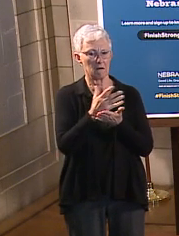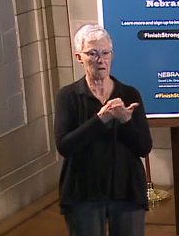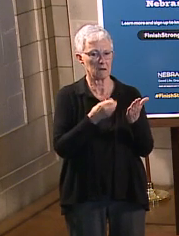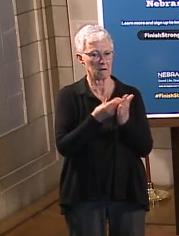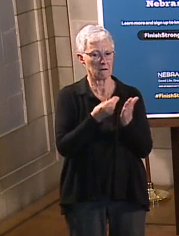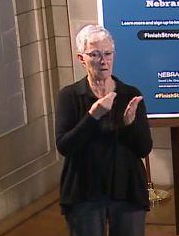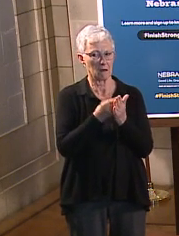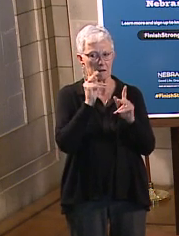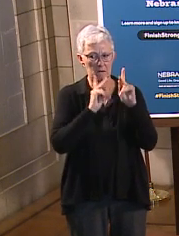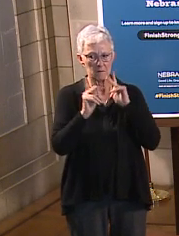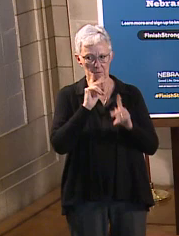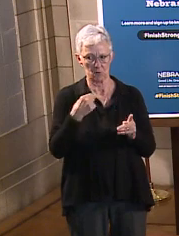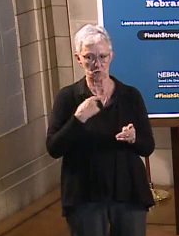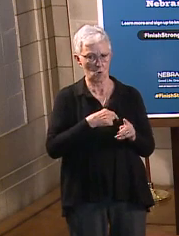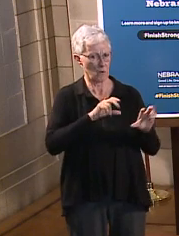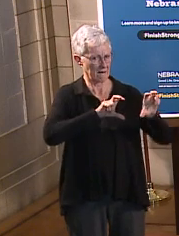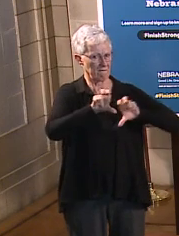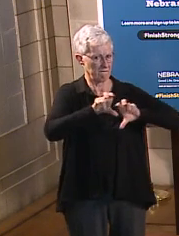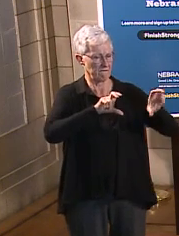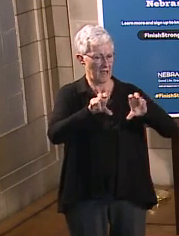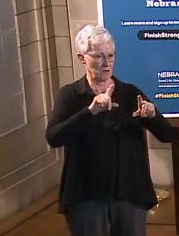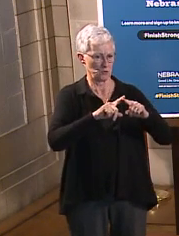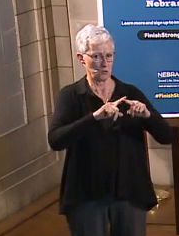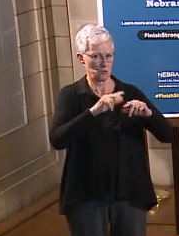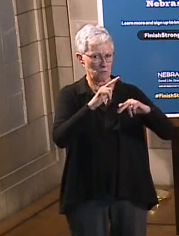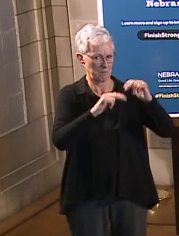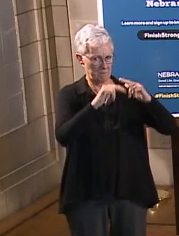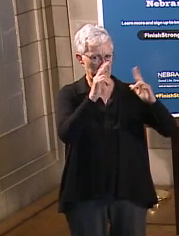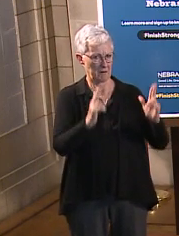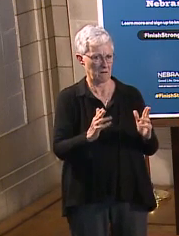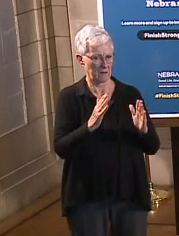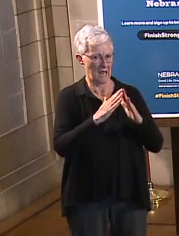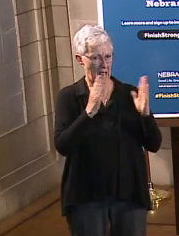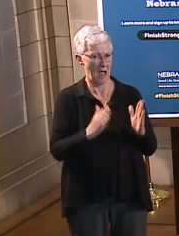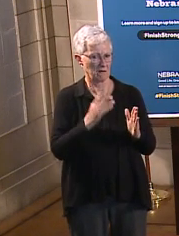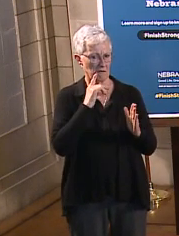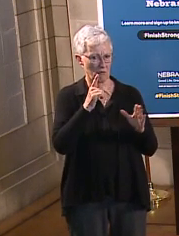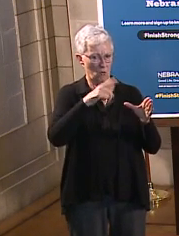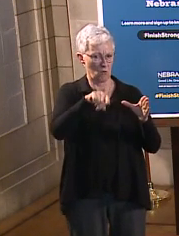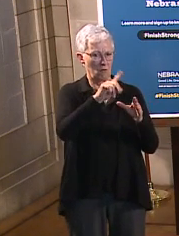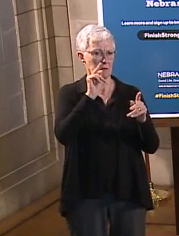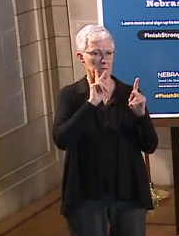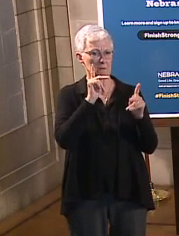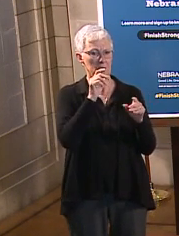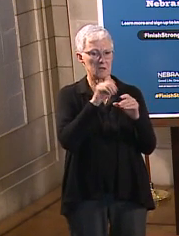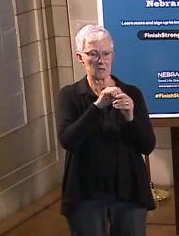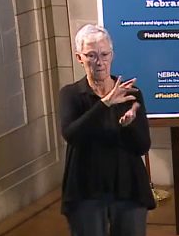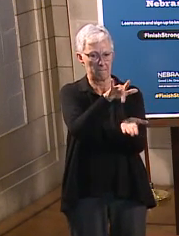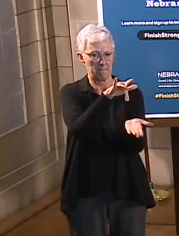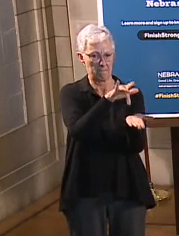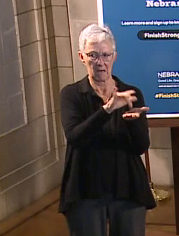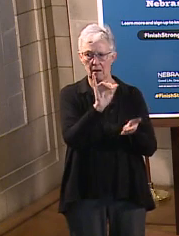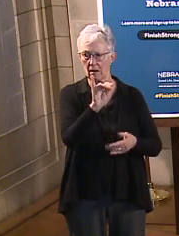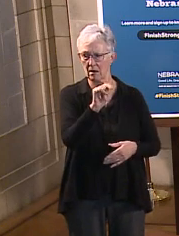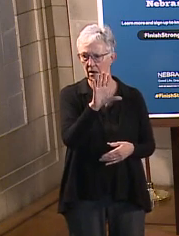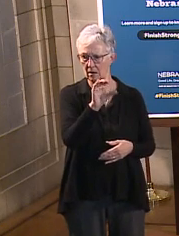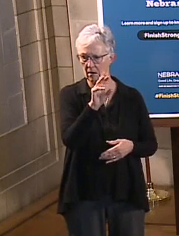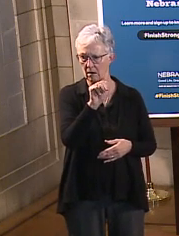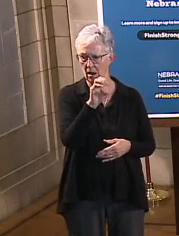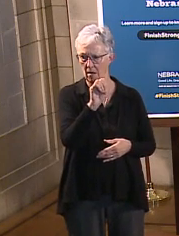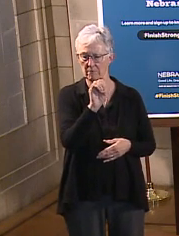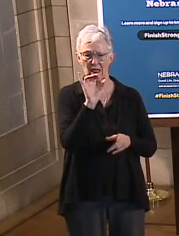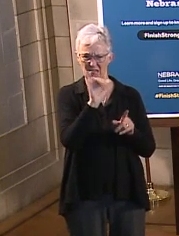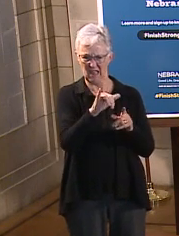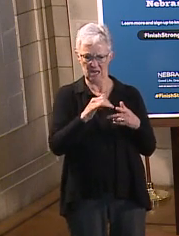in workforce housing. Though I do want to make the distinction, that's not infrastructure. That's not roads and bridges. That is about affordable housing. And that's a great